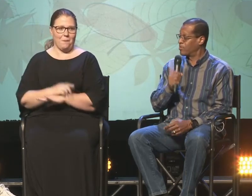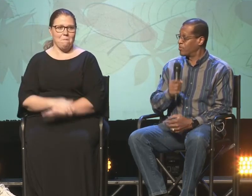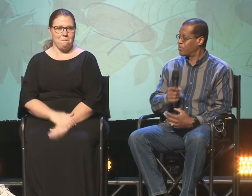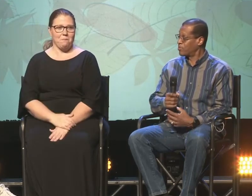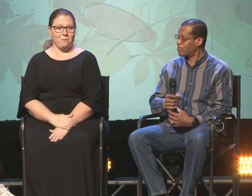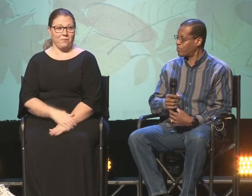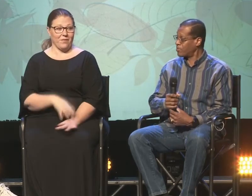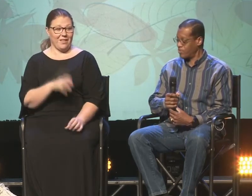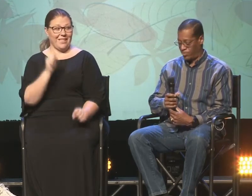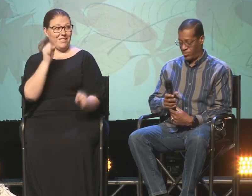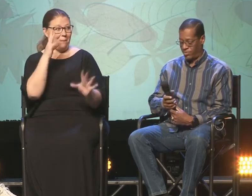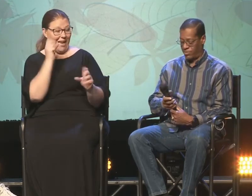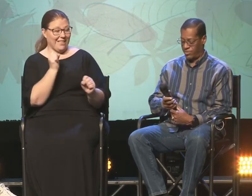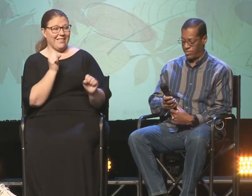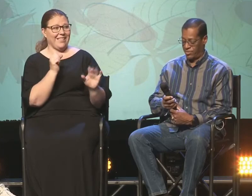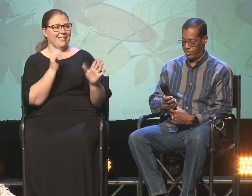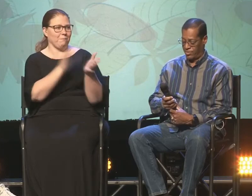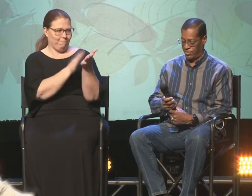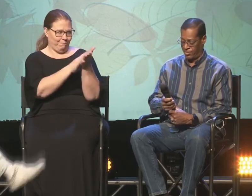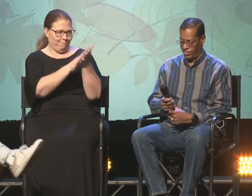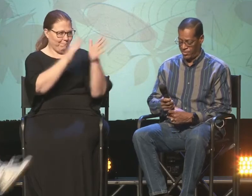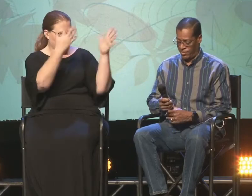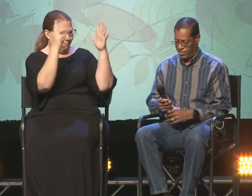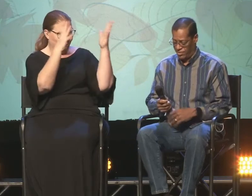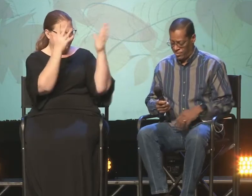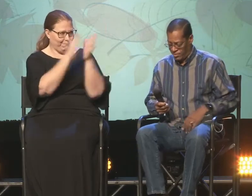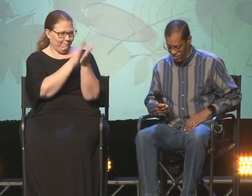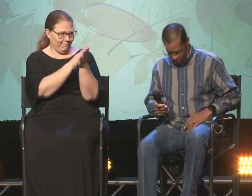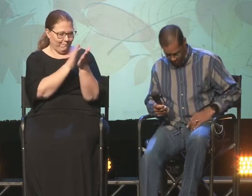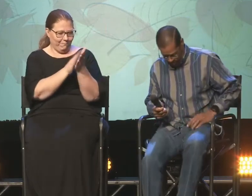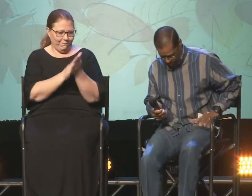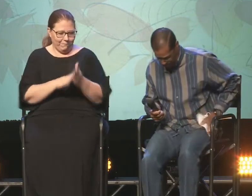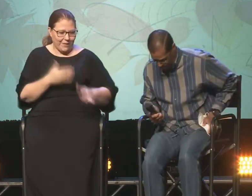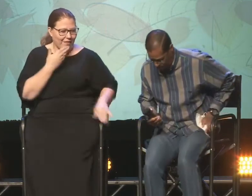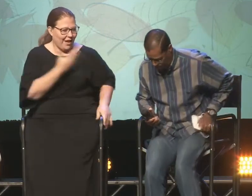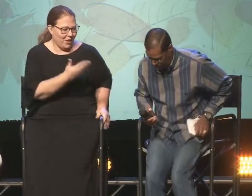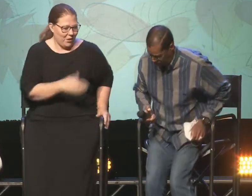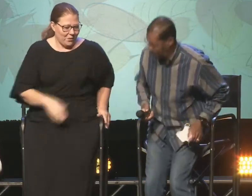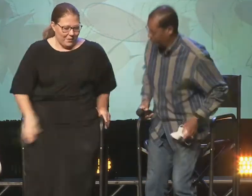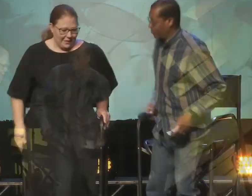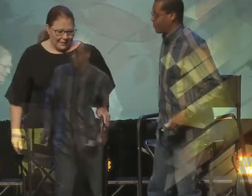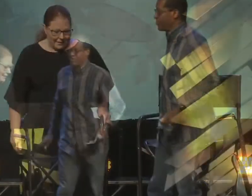That's awesome. Hey, do me a favor, everybody. Give Steve a great big hand. Thank you, Steve.